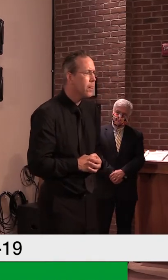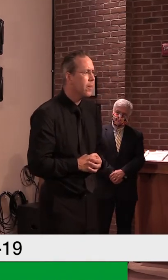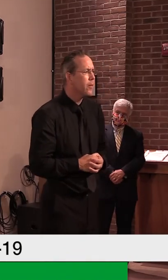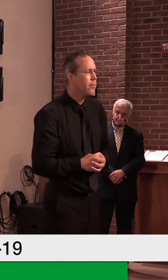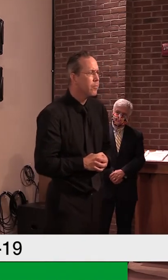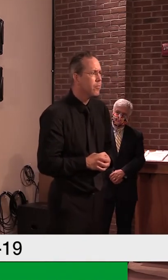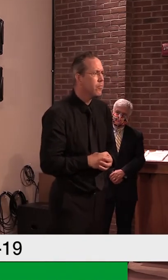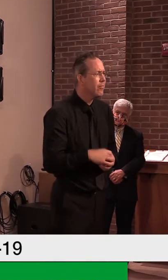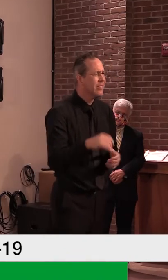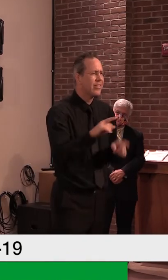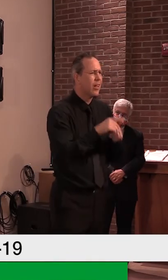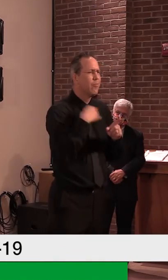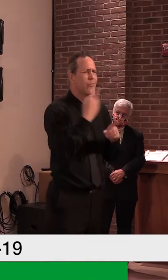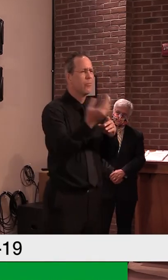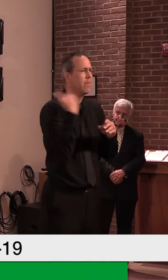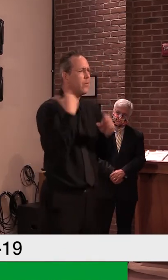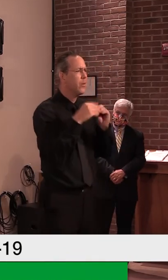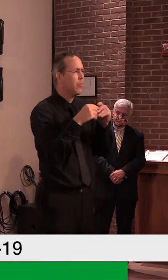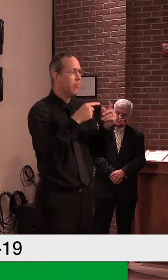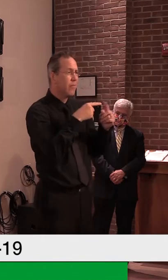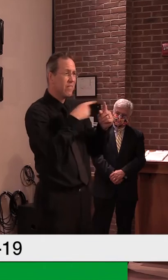be especially important in that case.